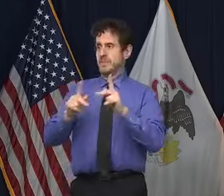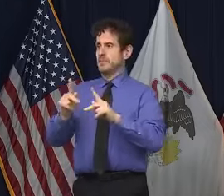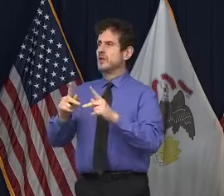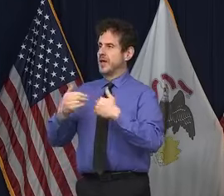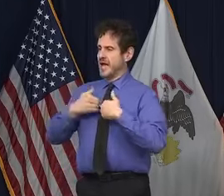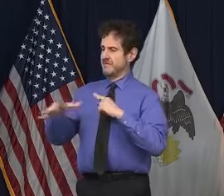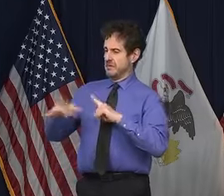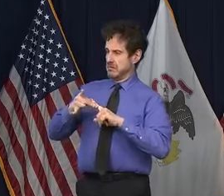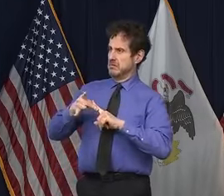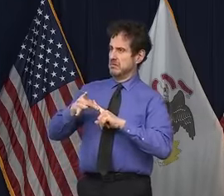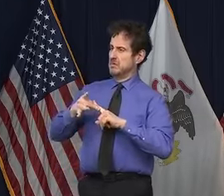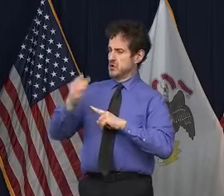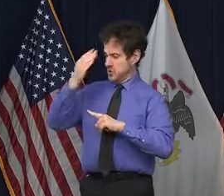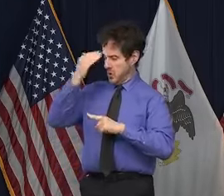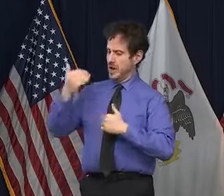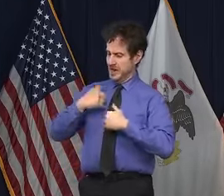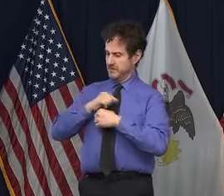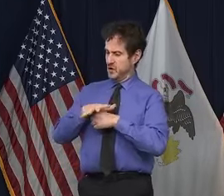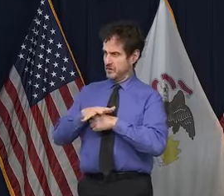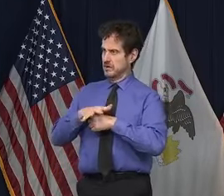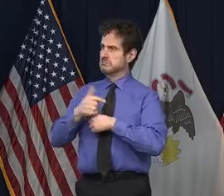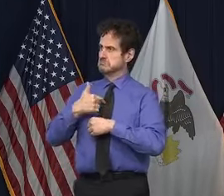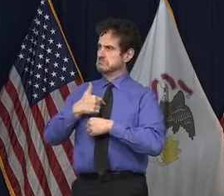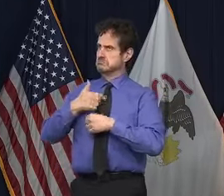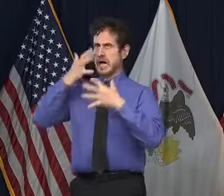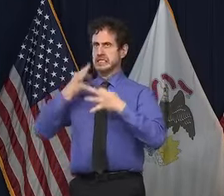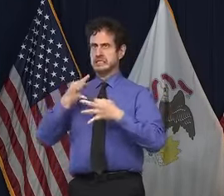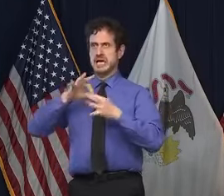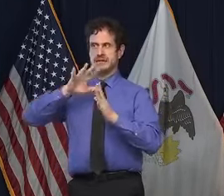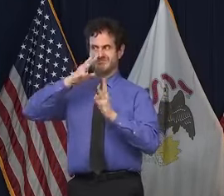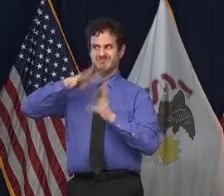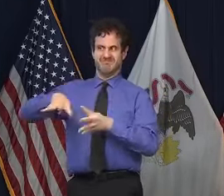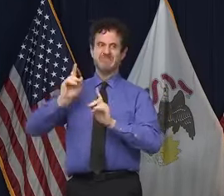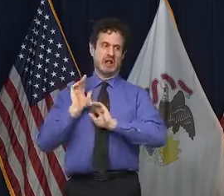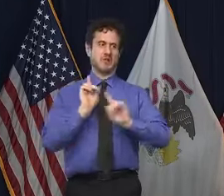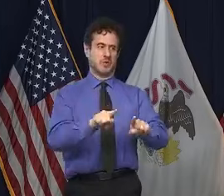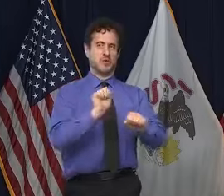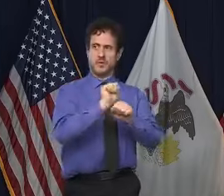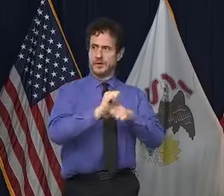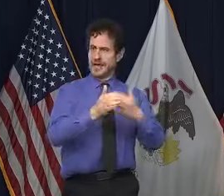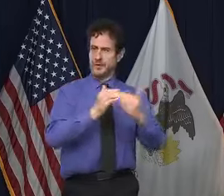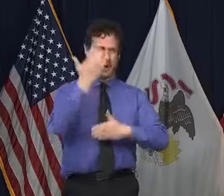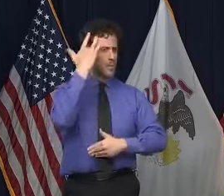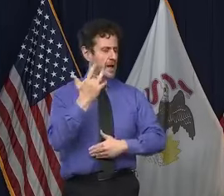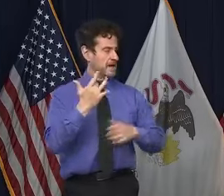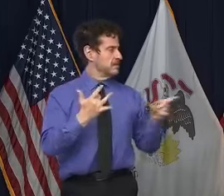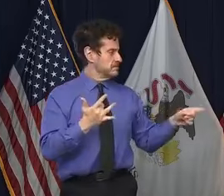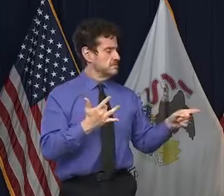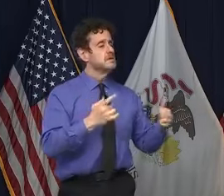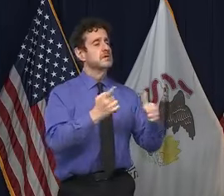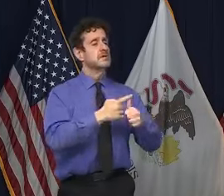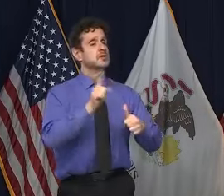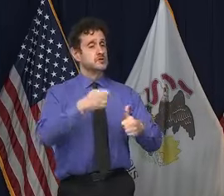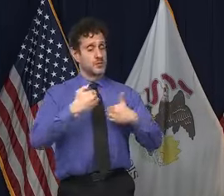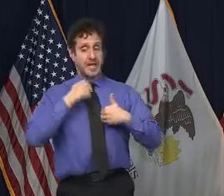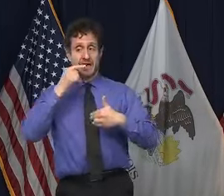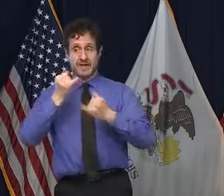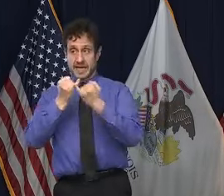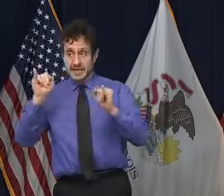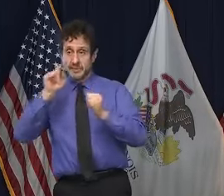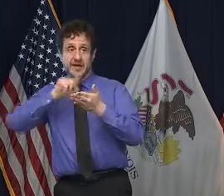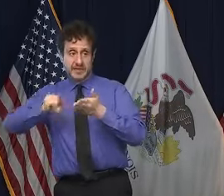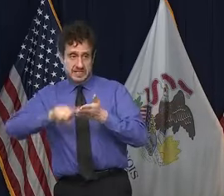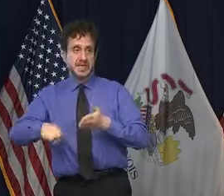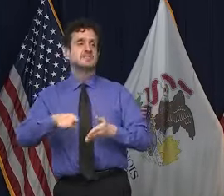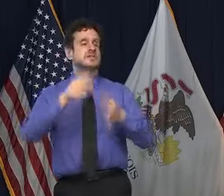positive? Yeah. Let me begin by answering the first part of your question, which is, should there be an independent investigation? Absolutely. And